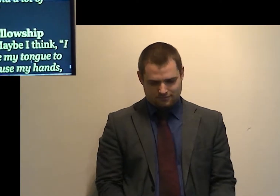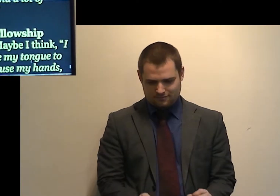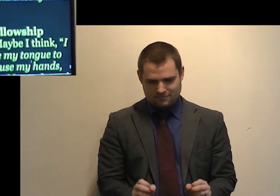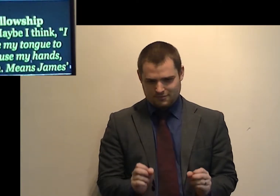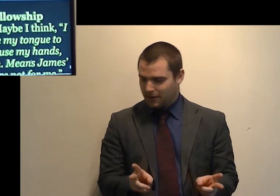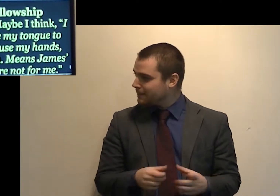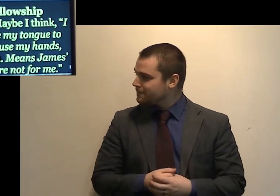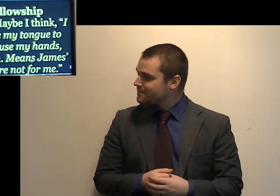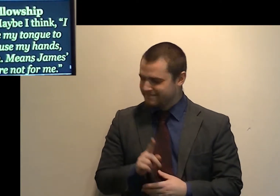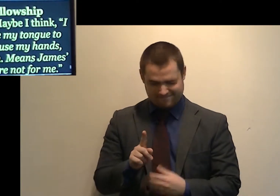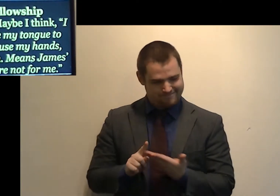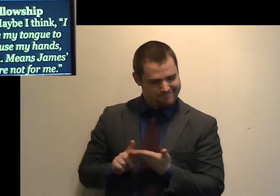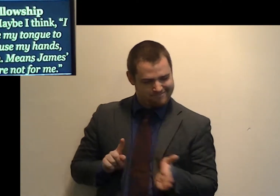Death fellowship only.